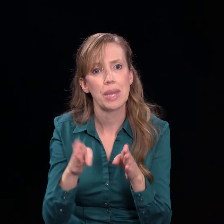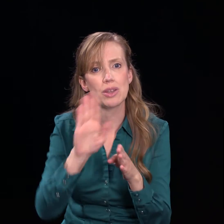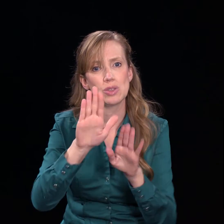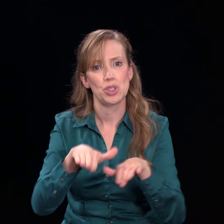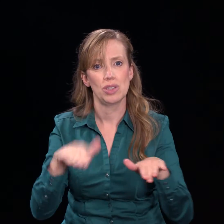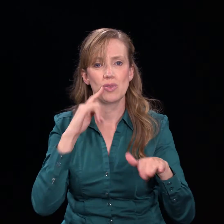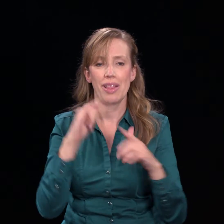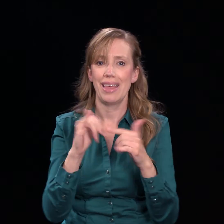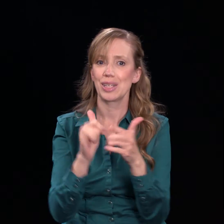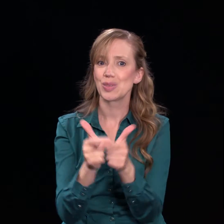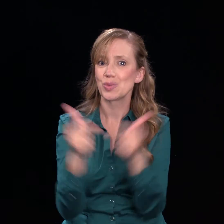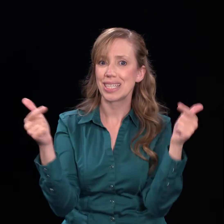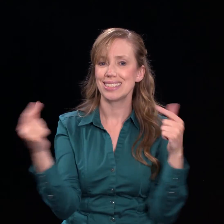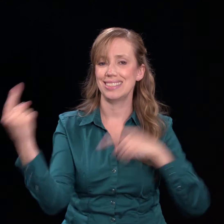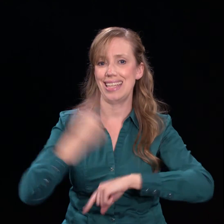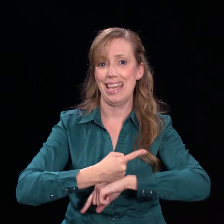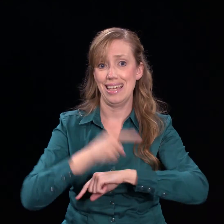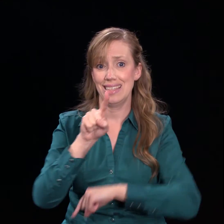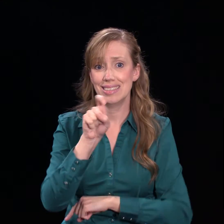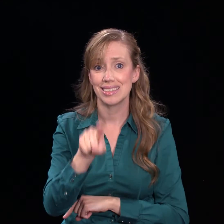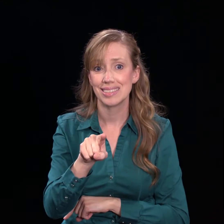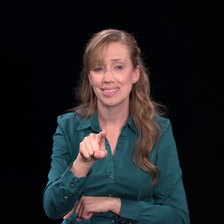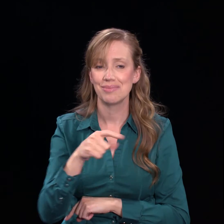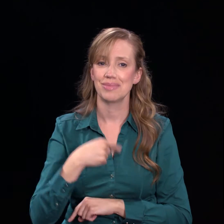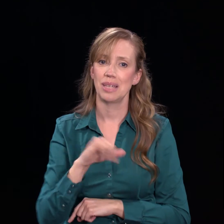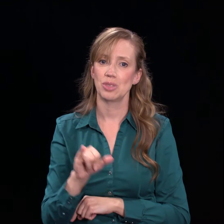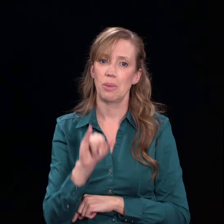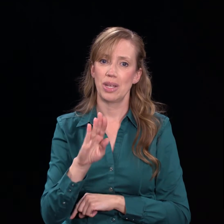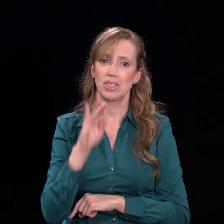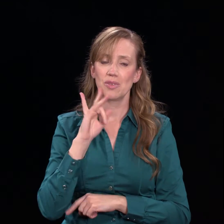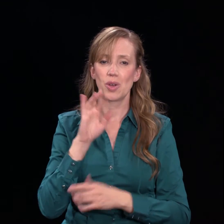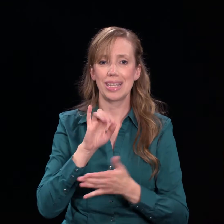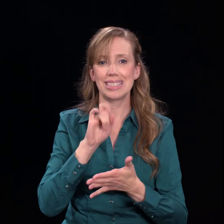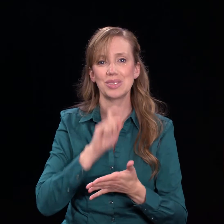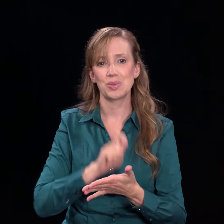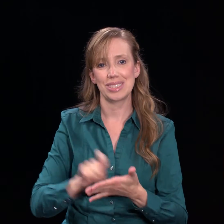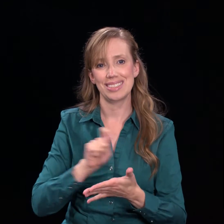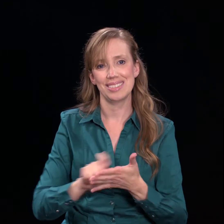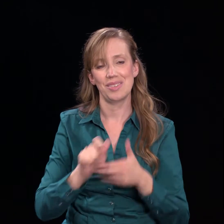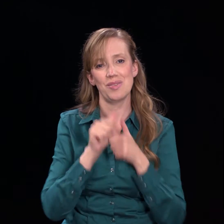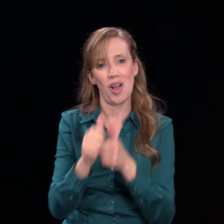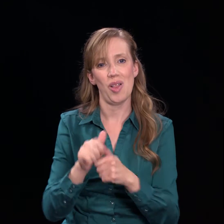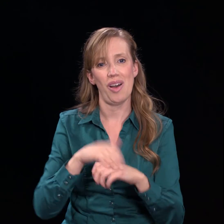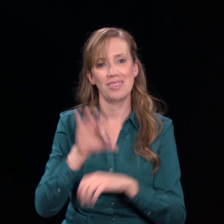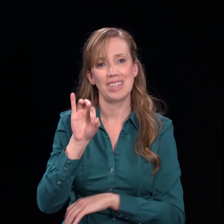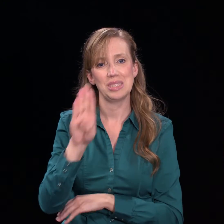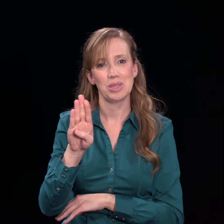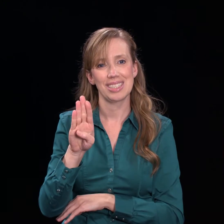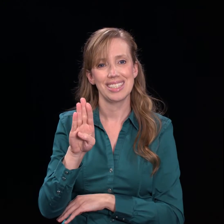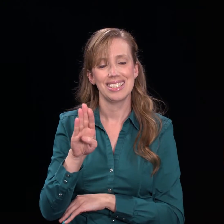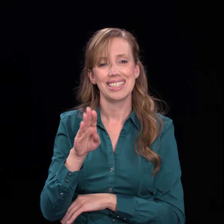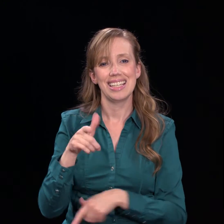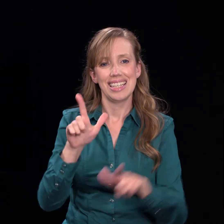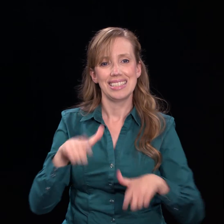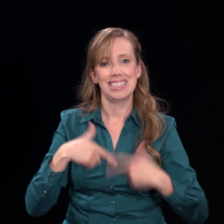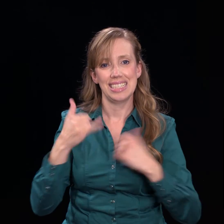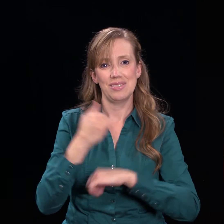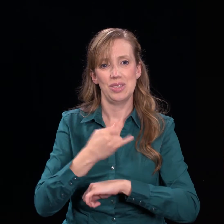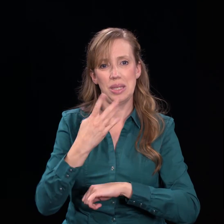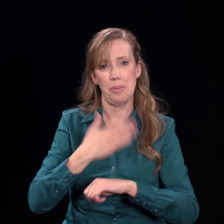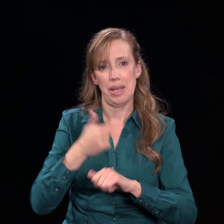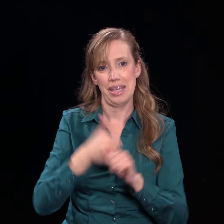they'll be ready for that great day? I'm John Bradshaw for It Is Written. Be sure to follow us on Facebook and Twitter.